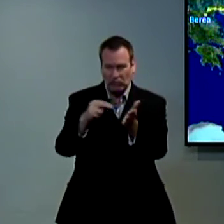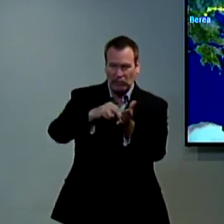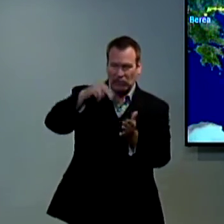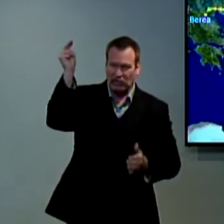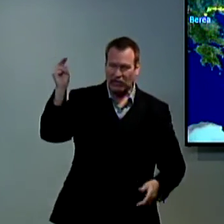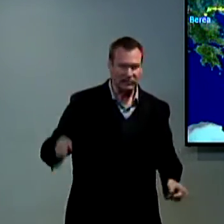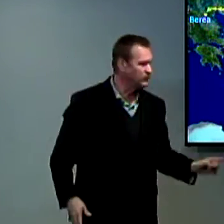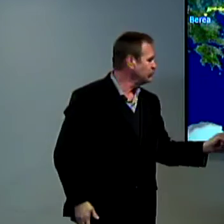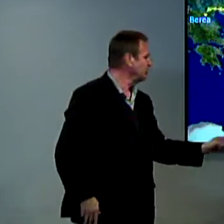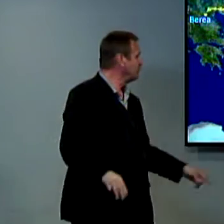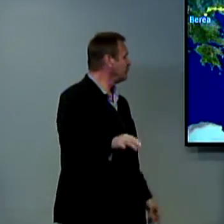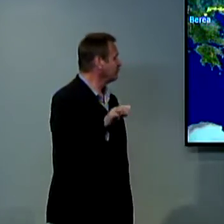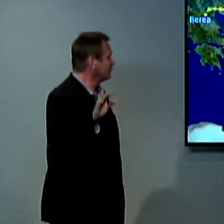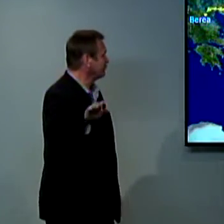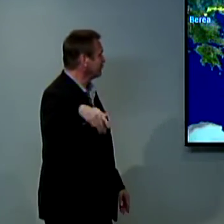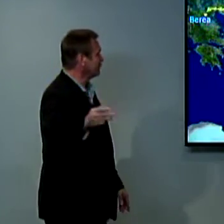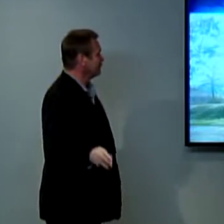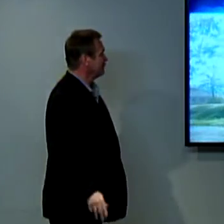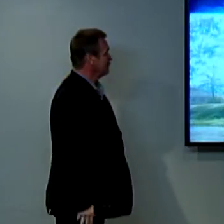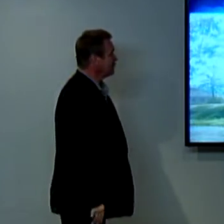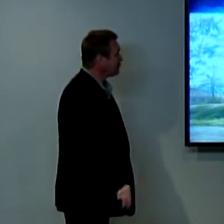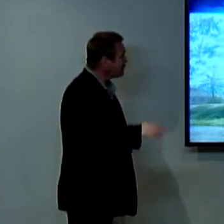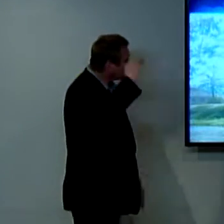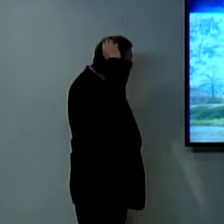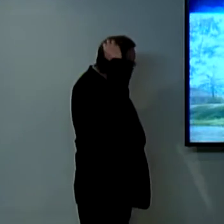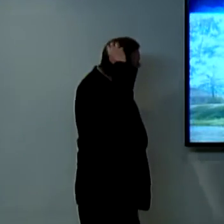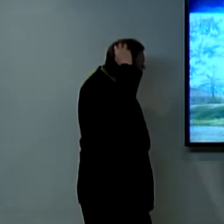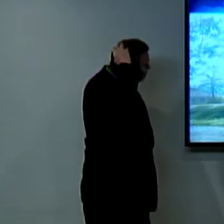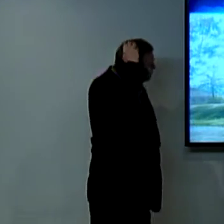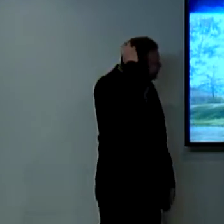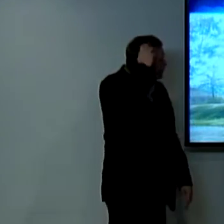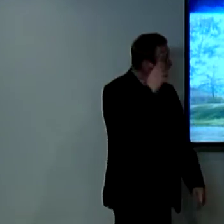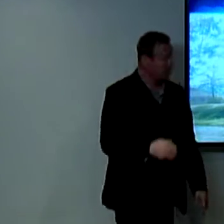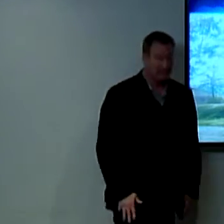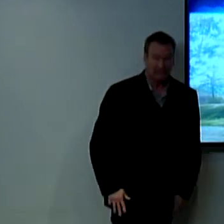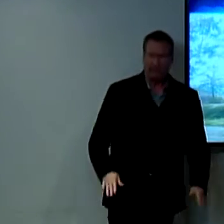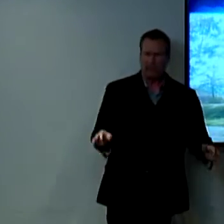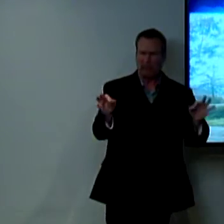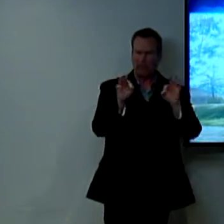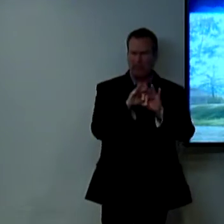gospel of Jesus Christ Jesus Christ died on the cross was buried and rose again that's the gospel